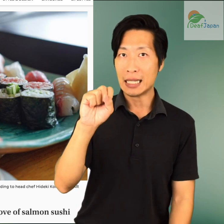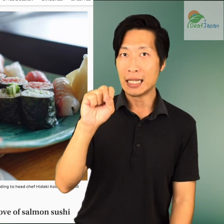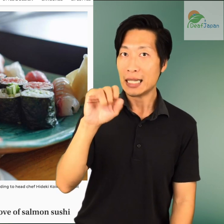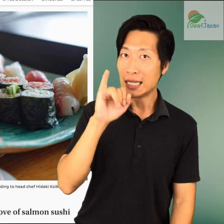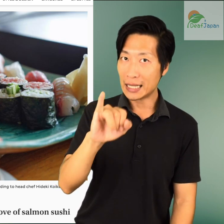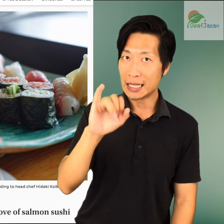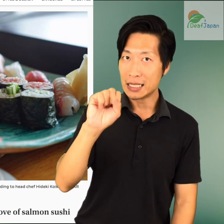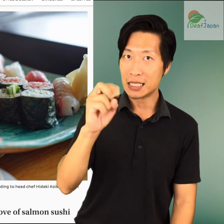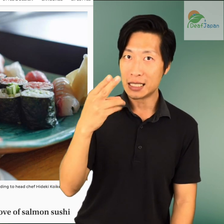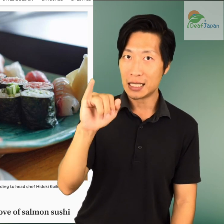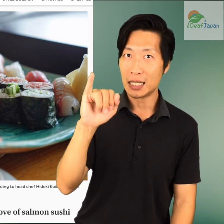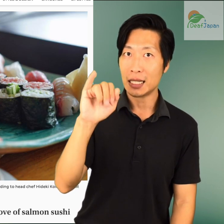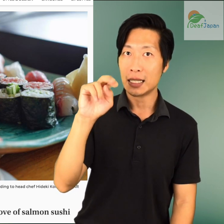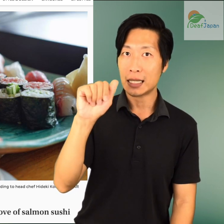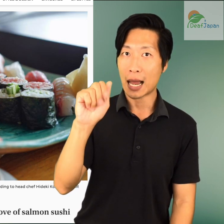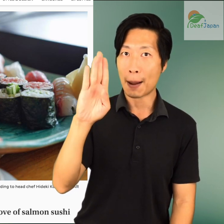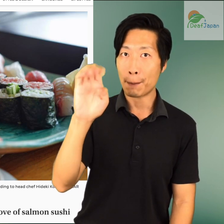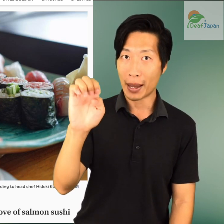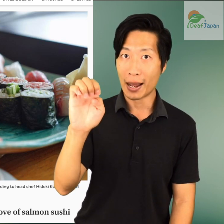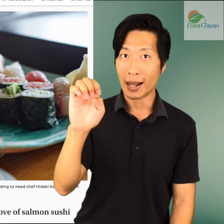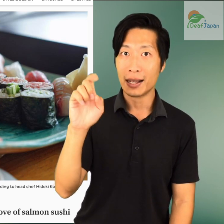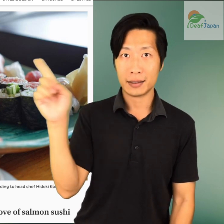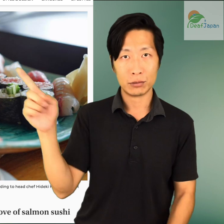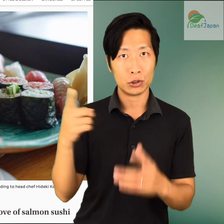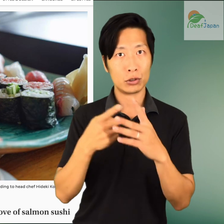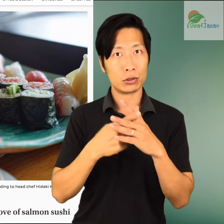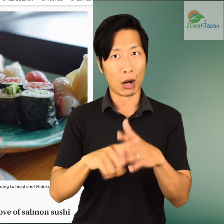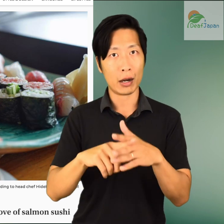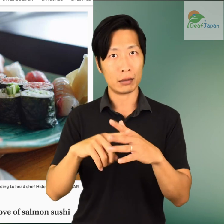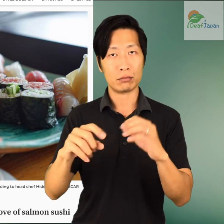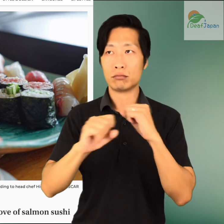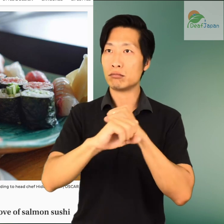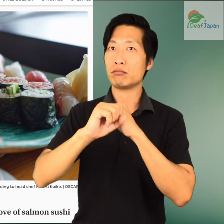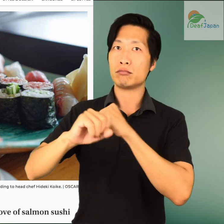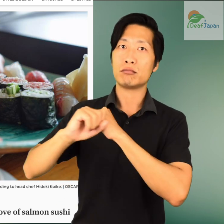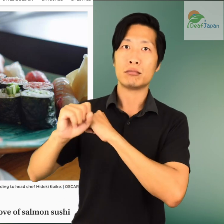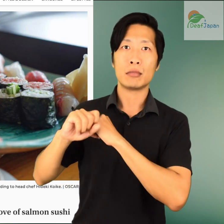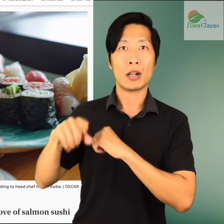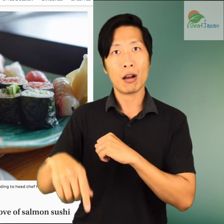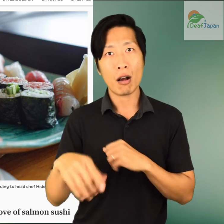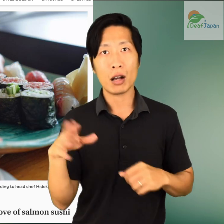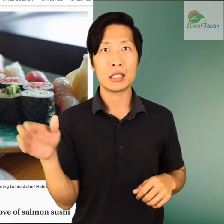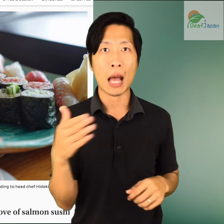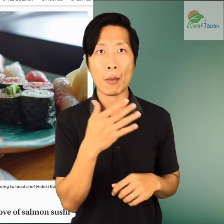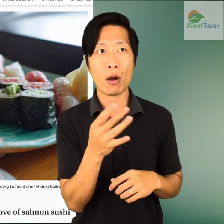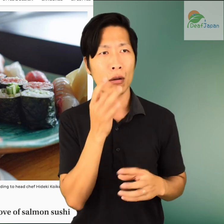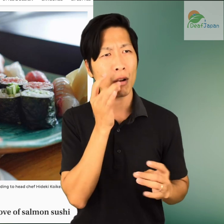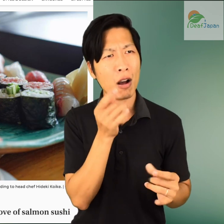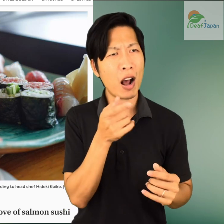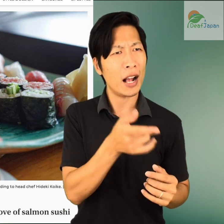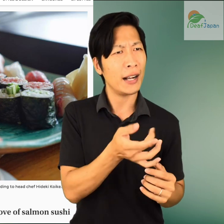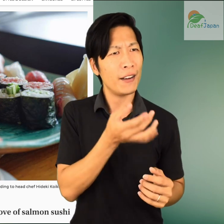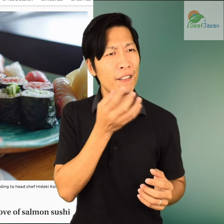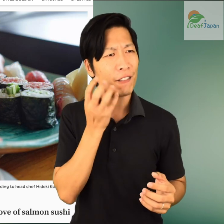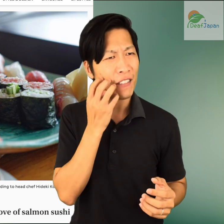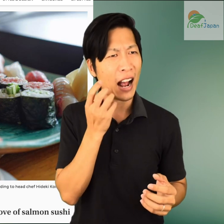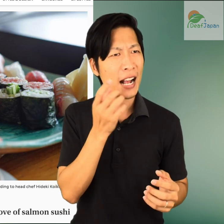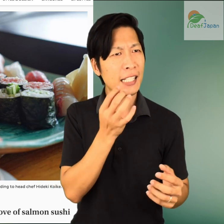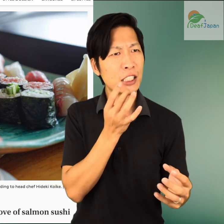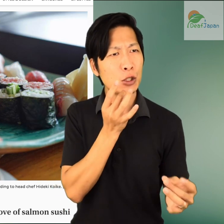on national television. With its dewy, smooth texture and tasty fat, salmon began to catch on, and people began